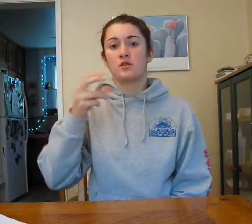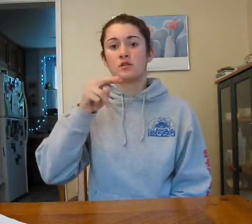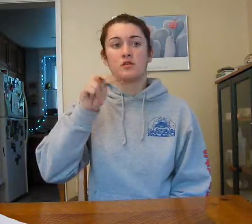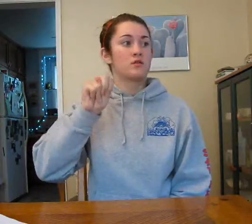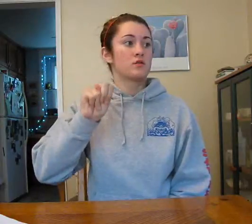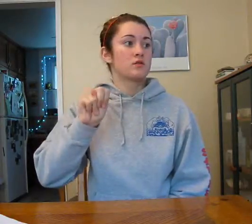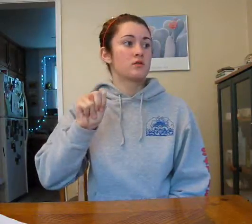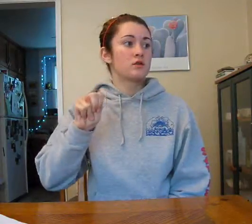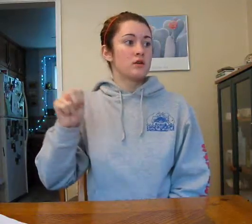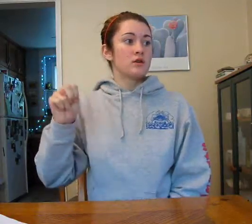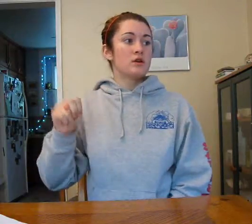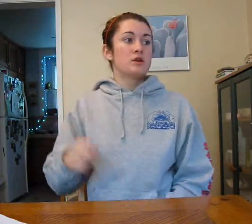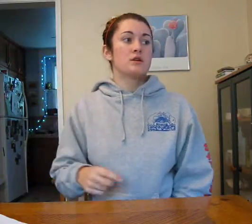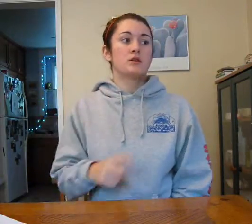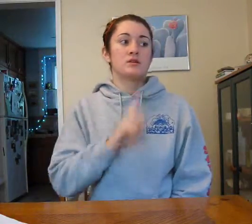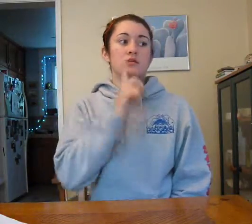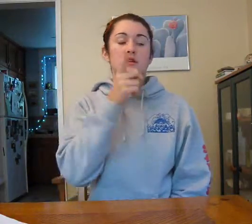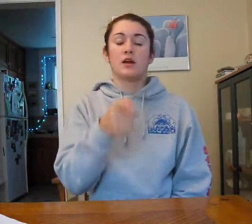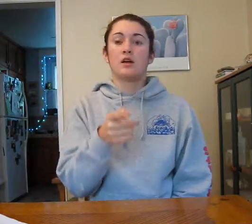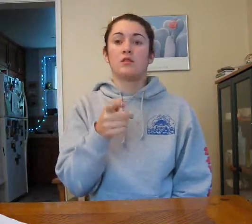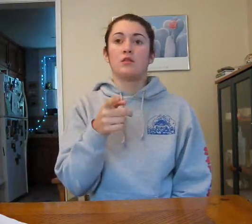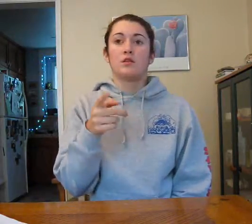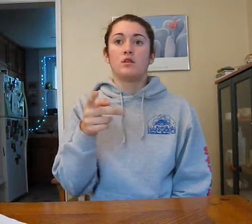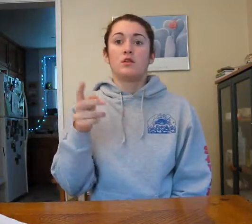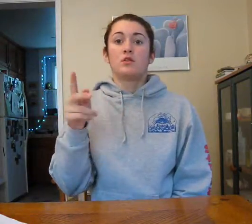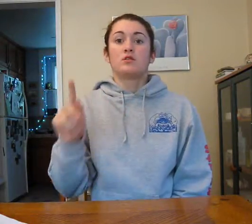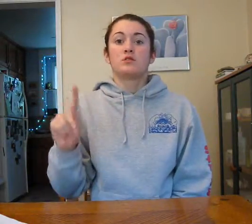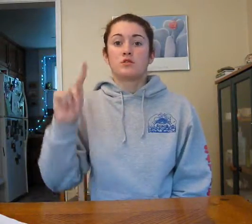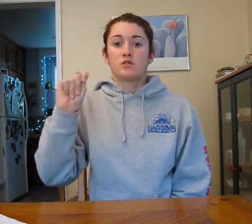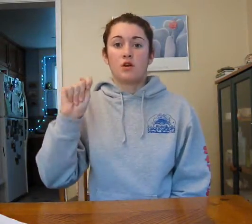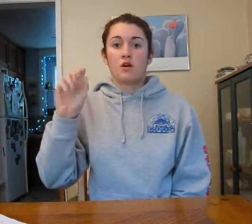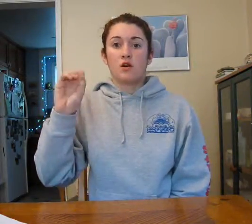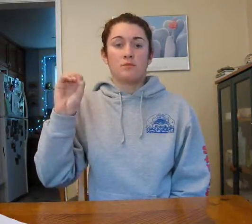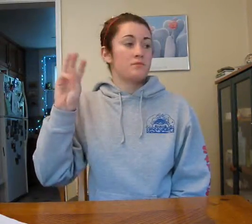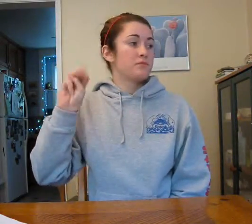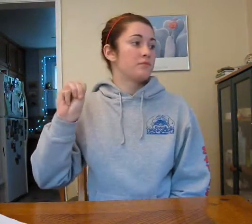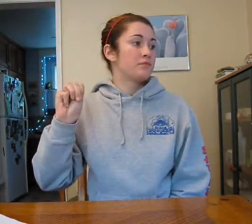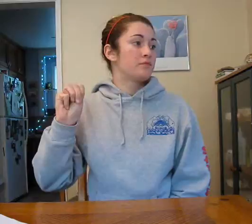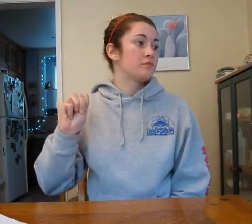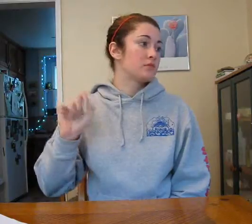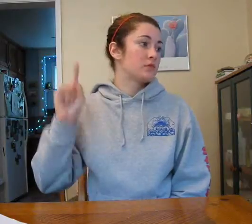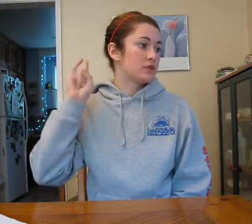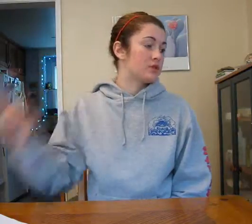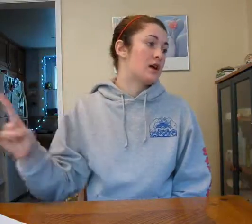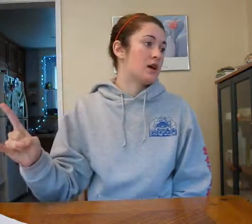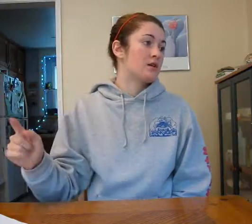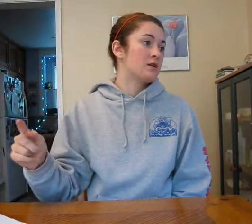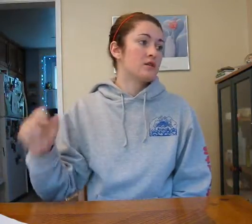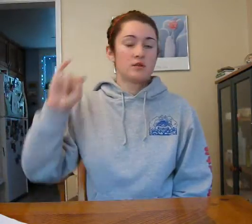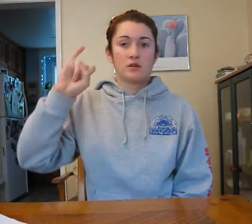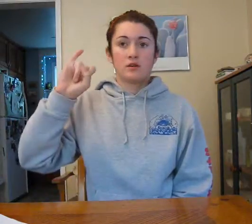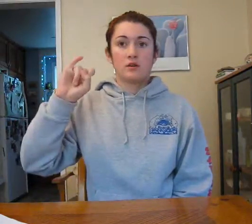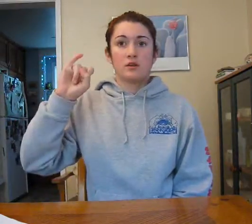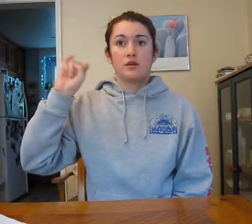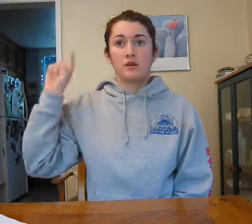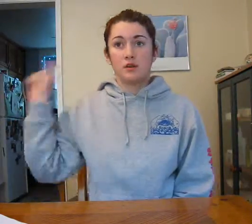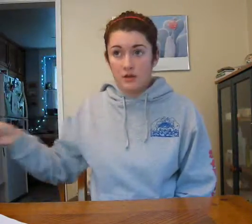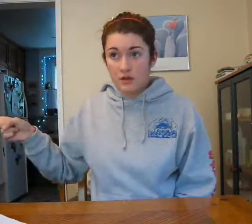tell Tom that he